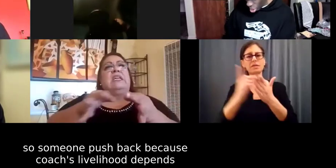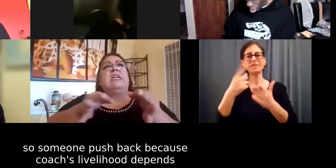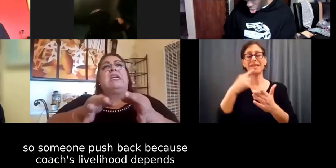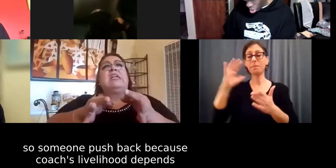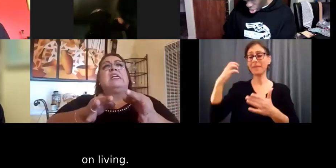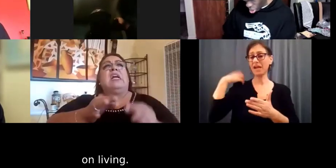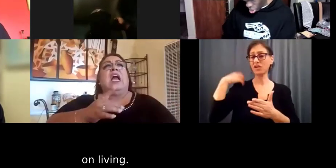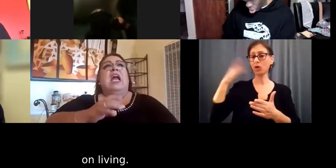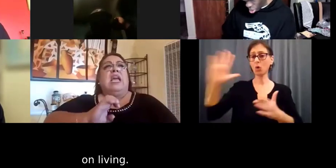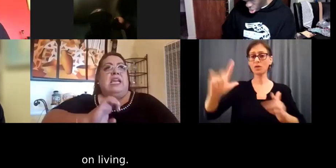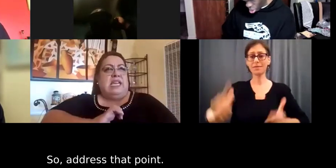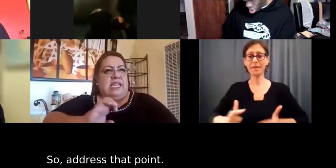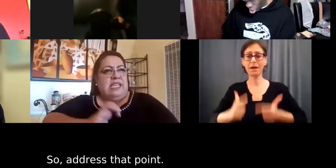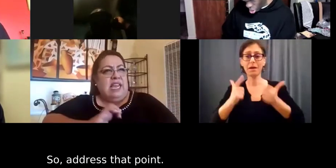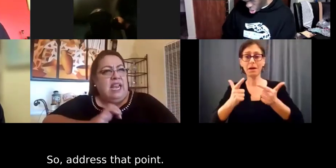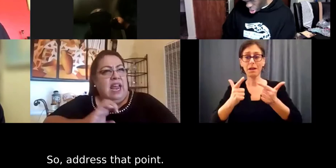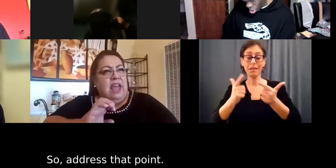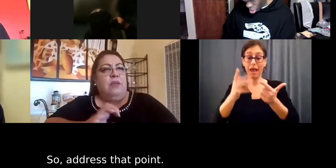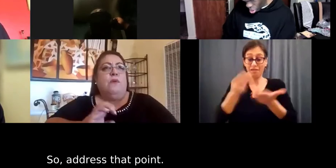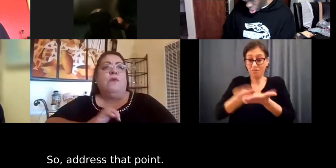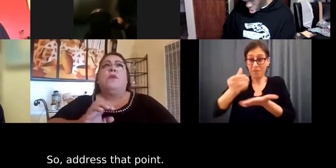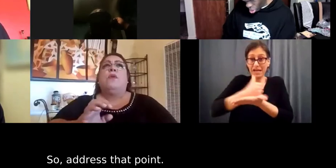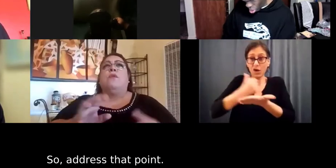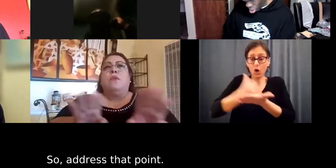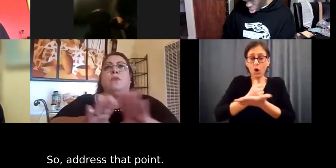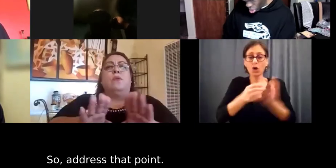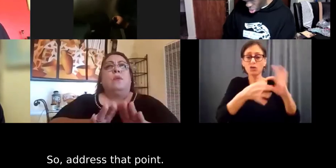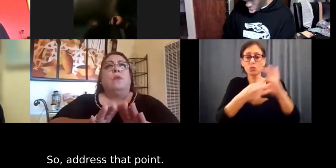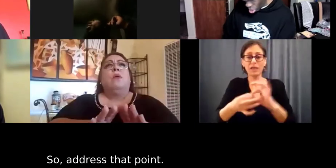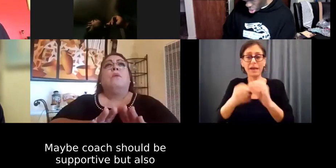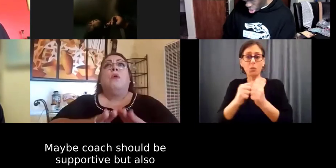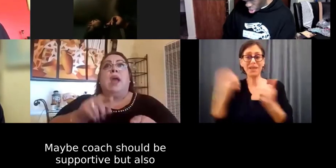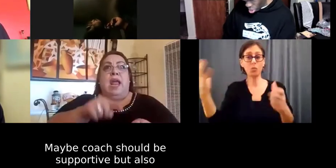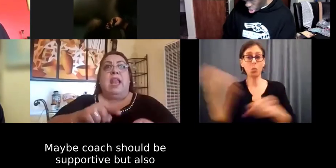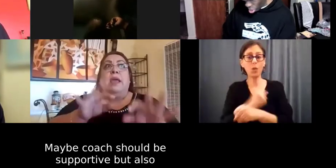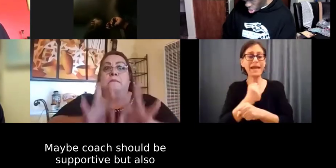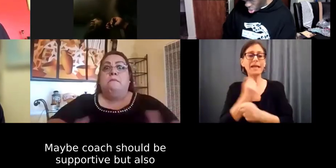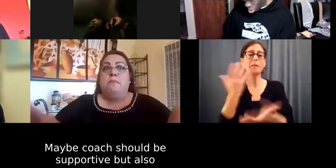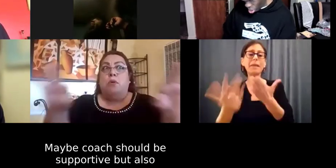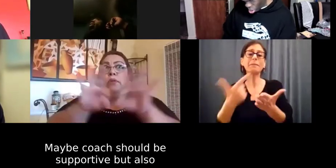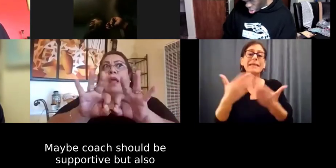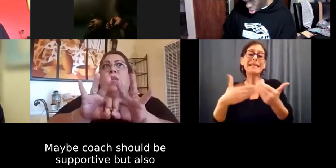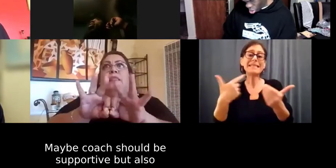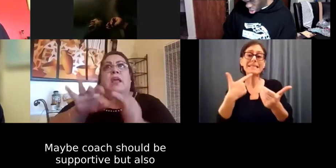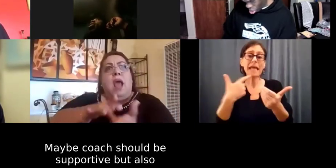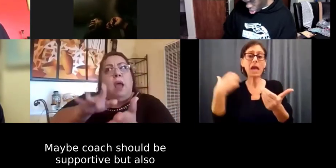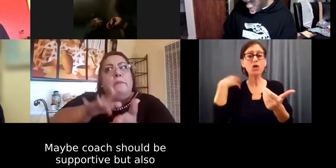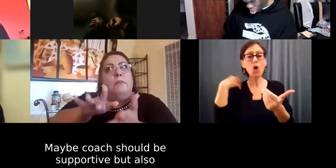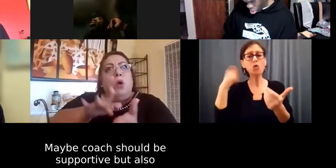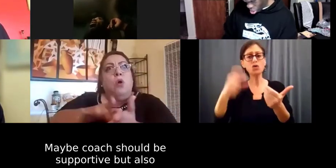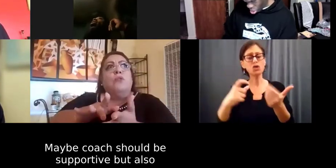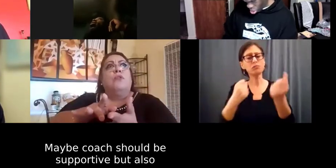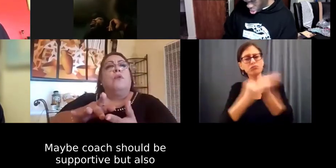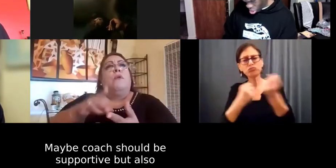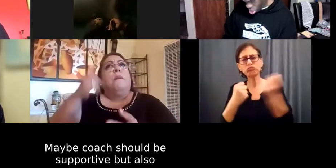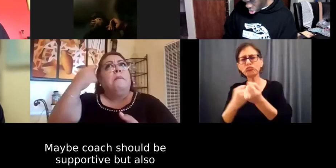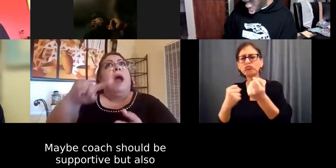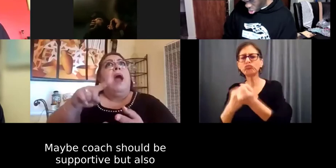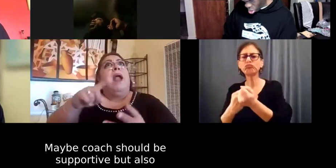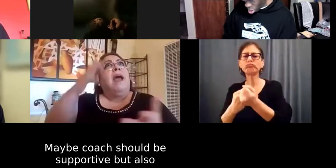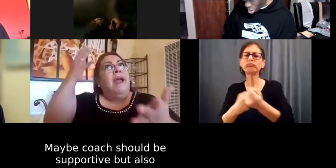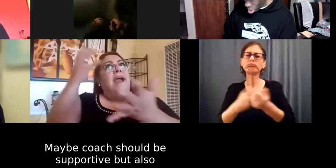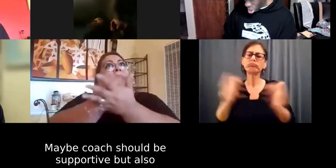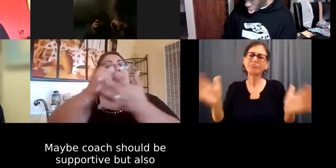livelihood depends on winning. So do address that point. Maybe it's easy to say coaches should be all, you know, supportive and so on,